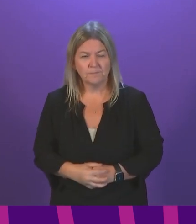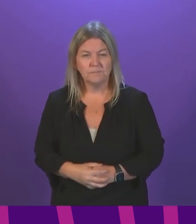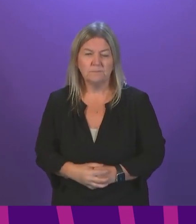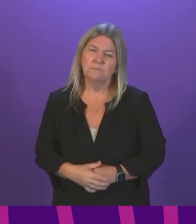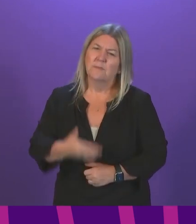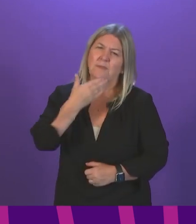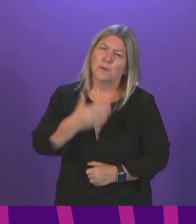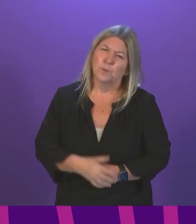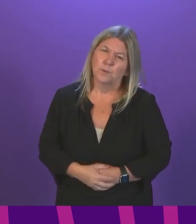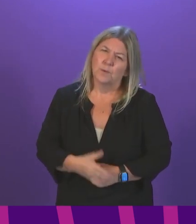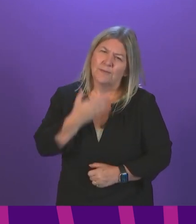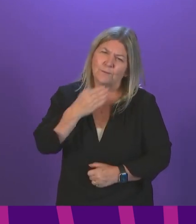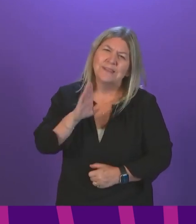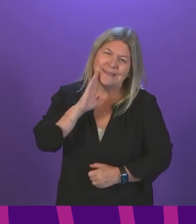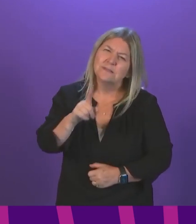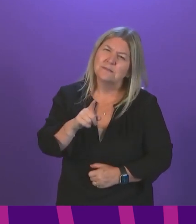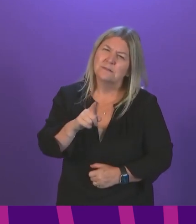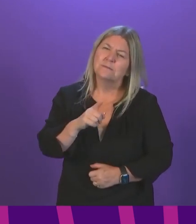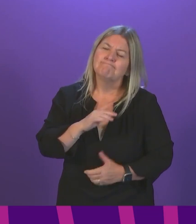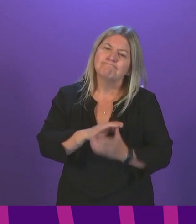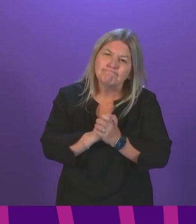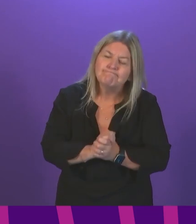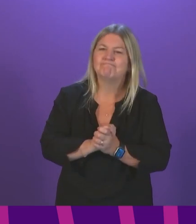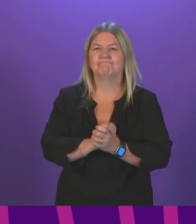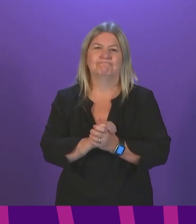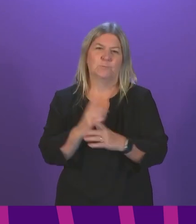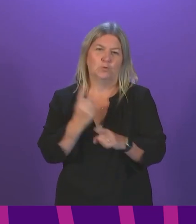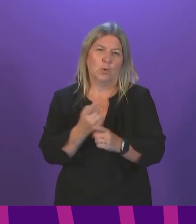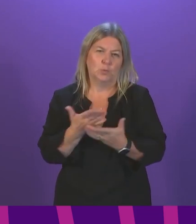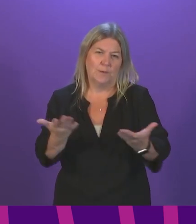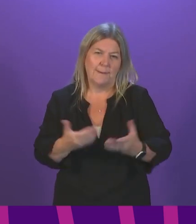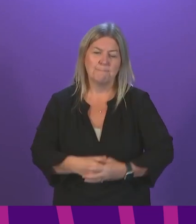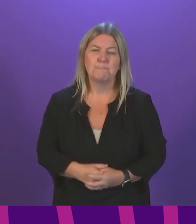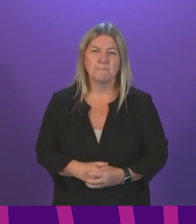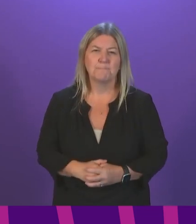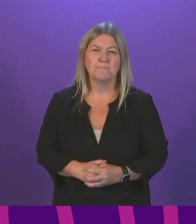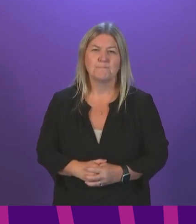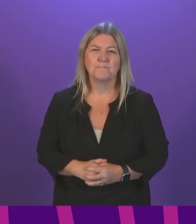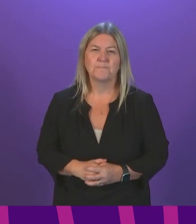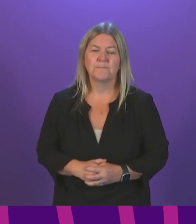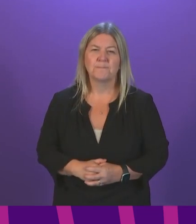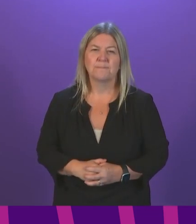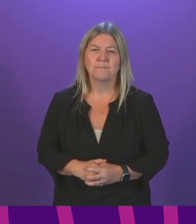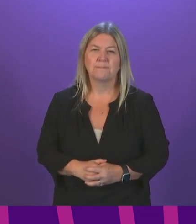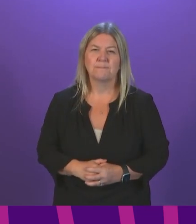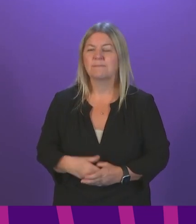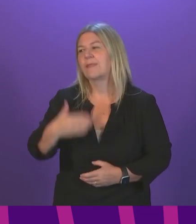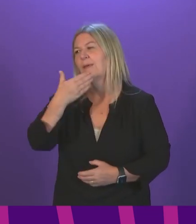Thank you for listening. It's been a privilege to speak to you. Thank you.